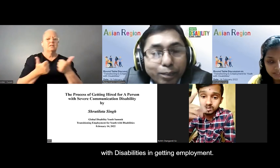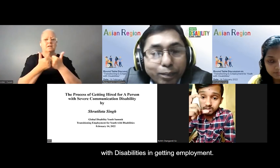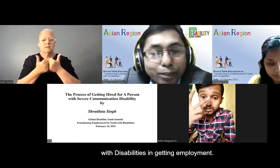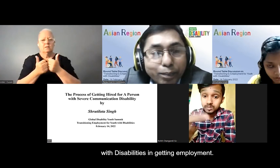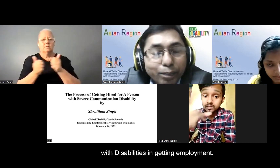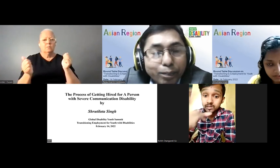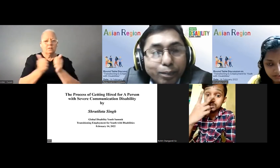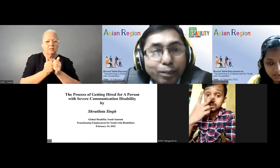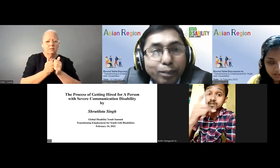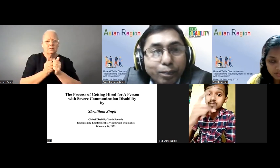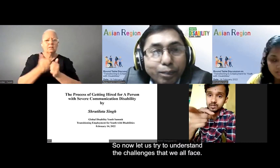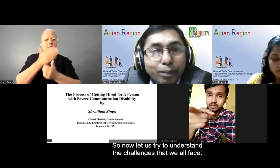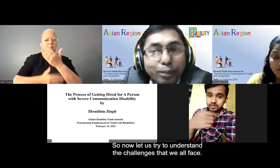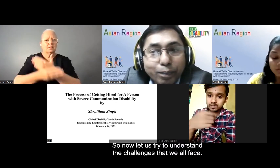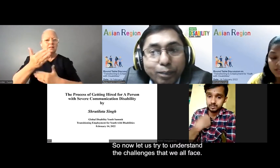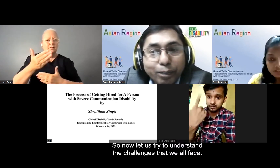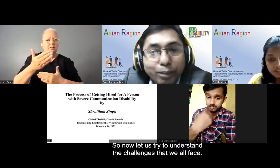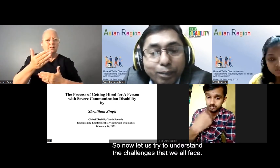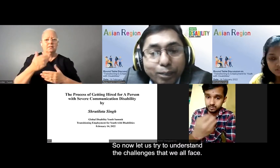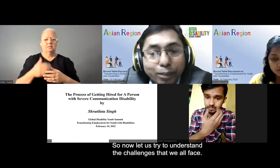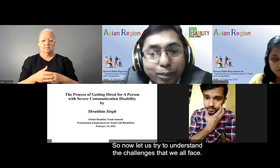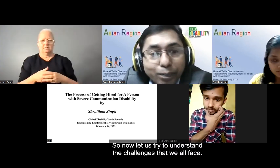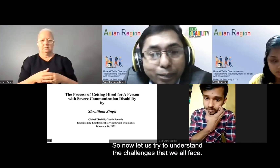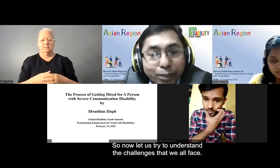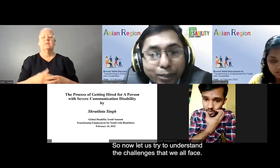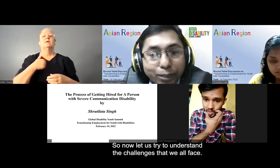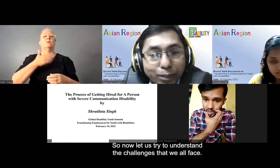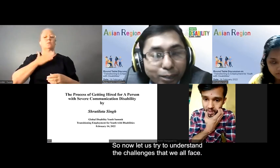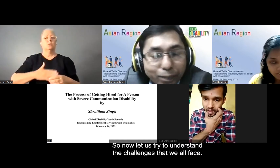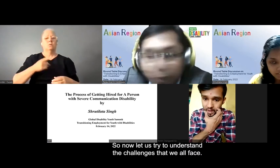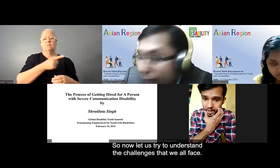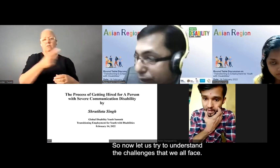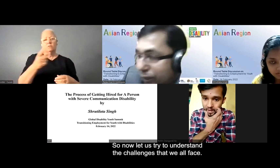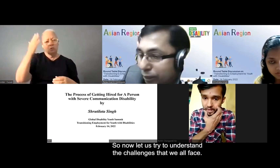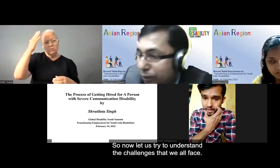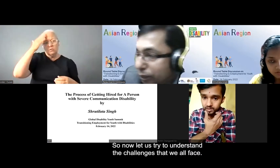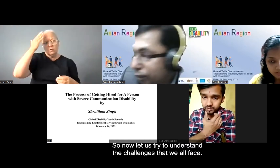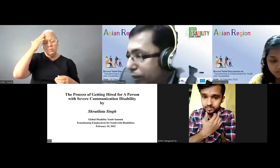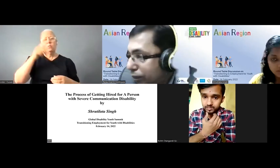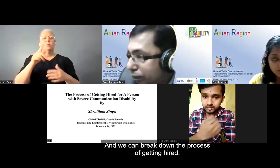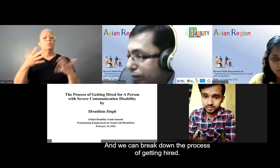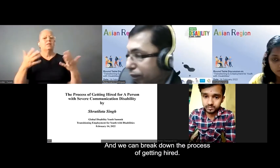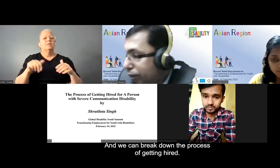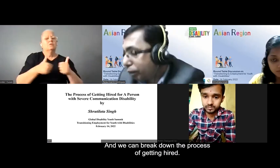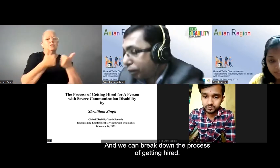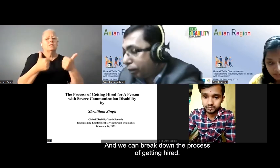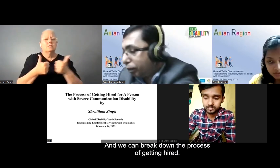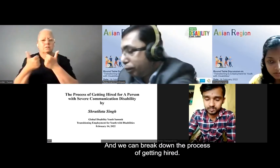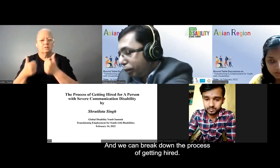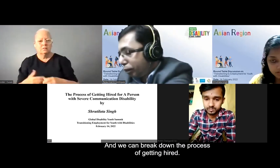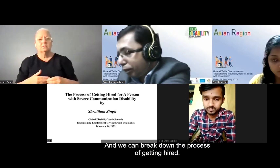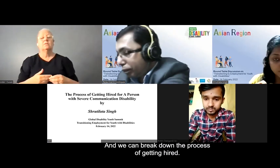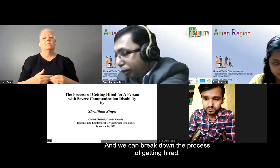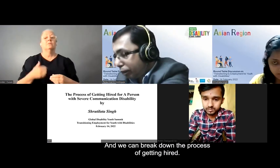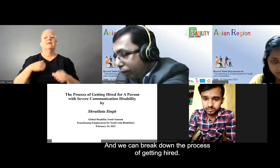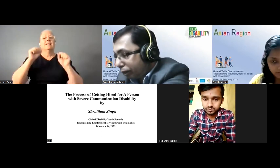getting employment. So now let us try to understand the challenges that we all face and we can break down the